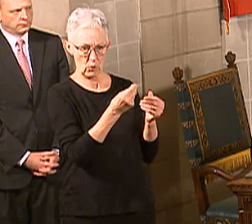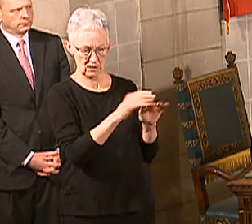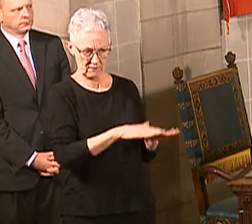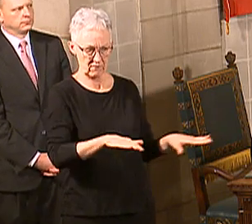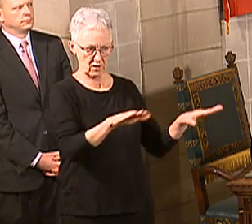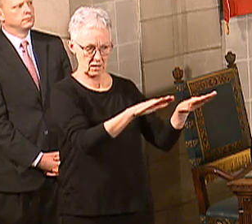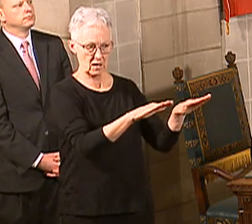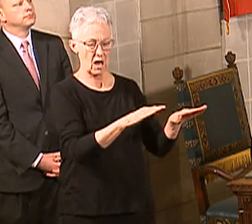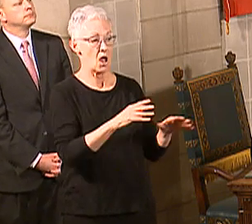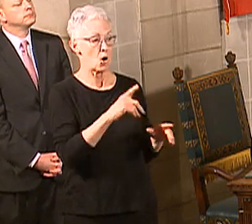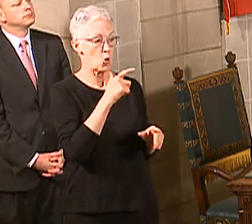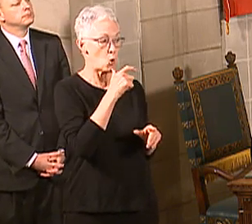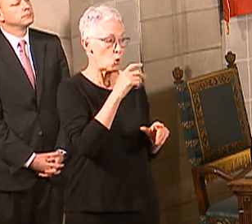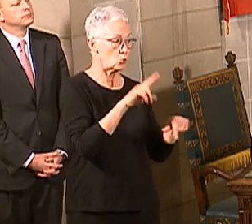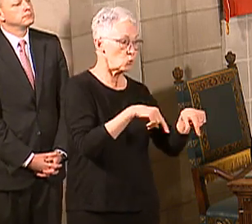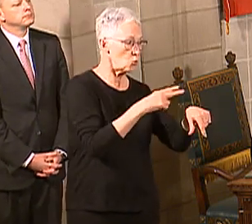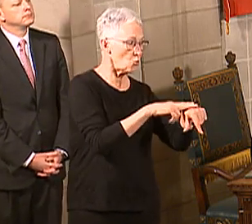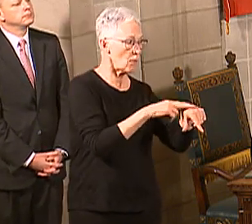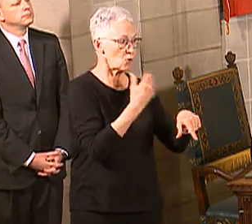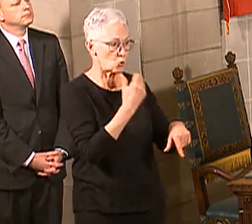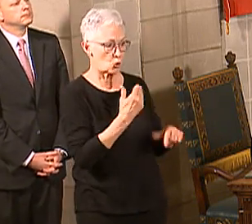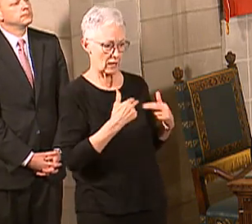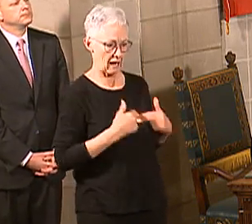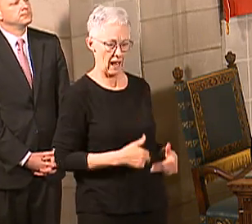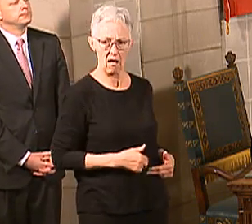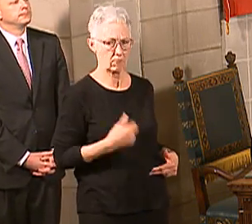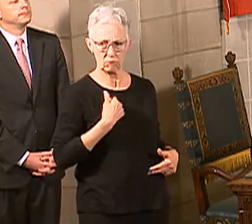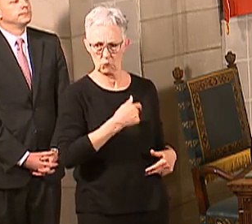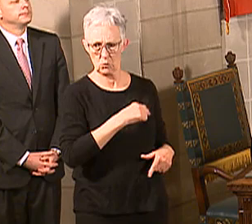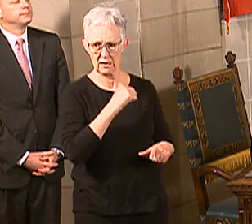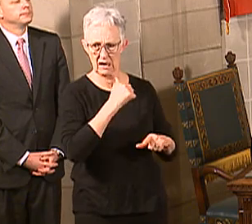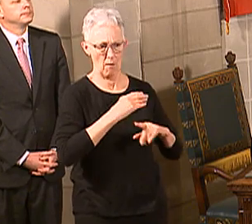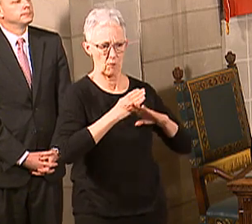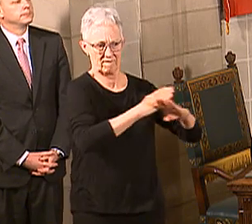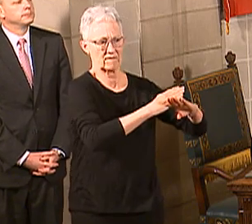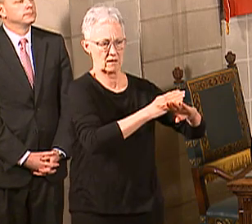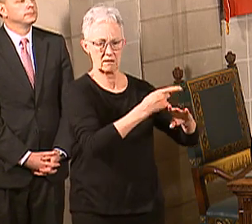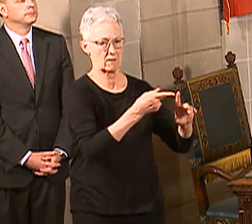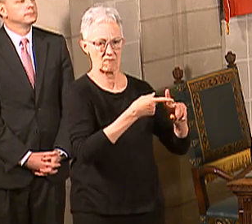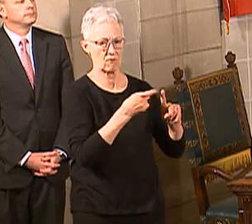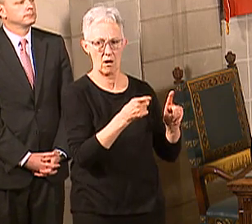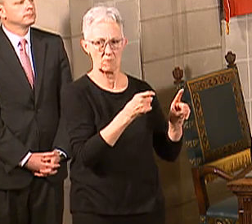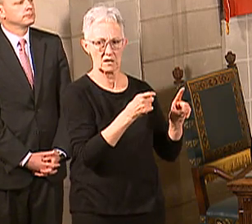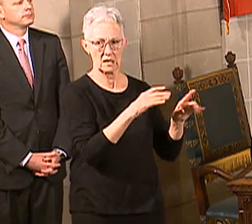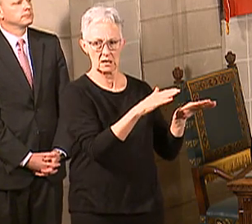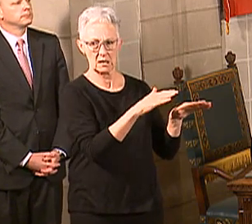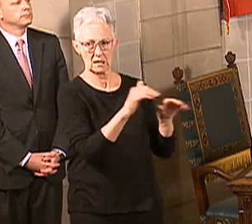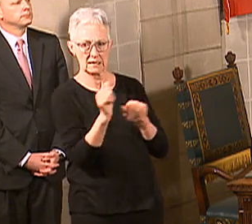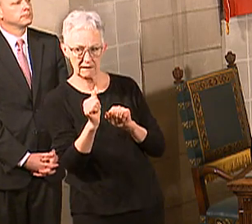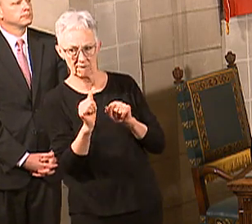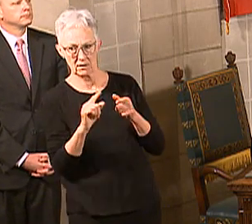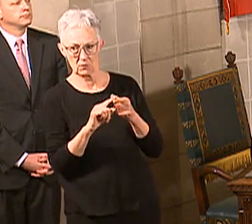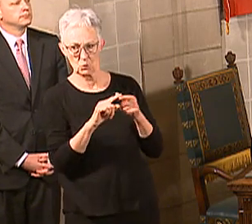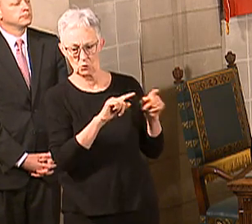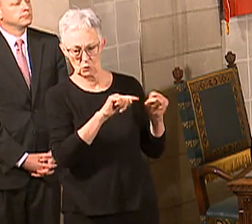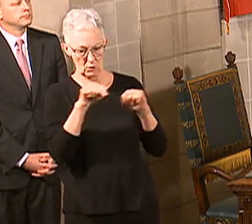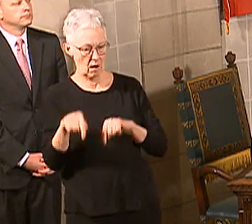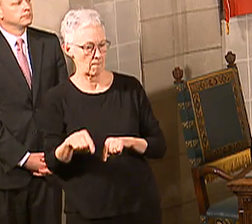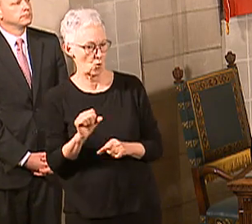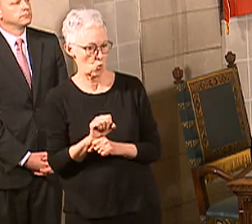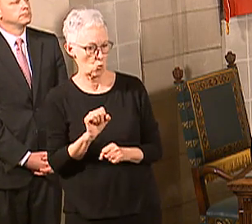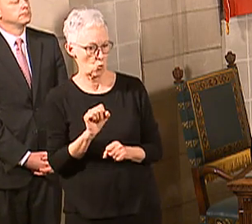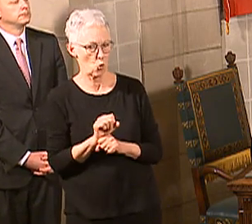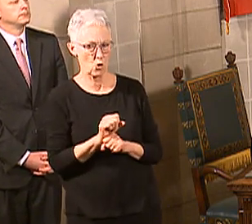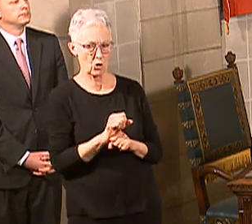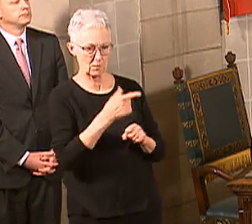normal kind of work-type activities. So it is something that we just will need to continue to work with the officials in South Dakota and stay in good communication with